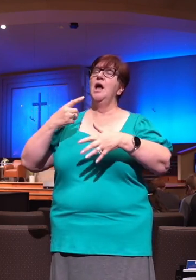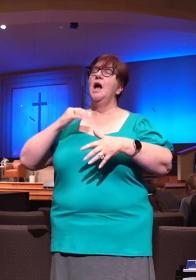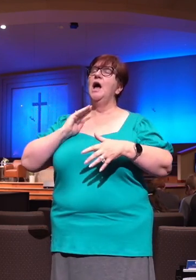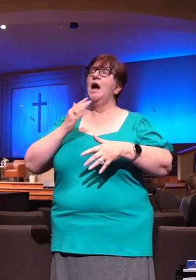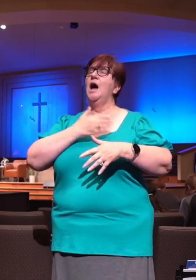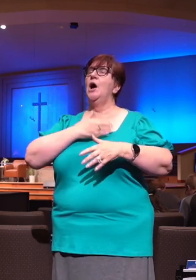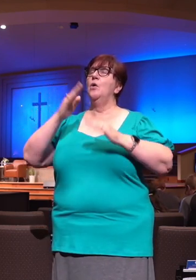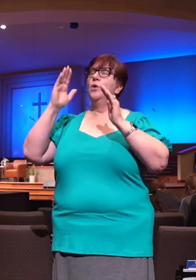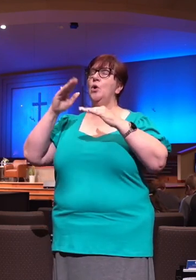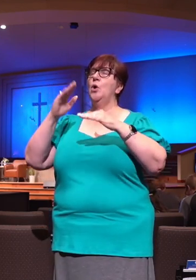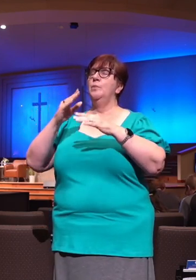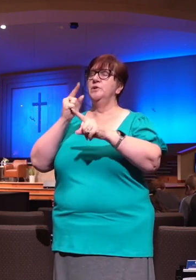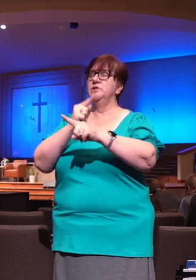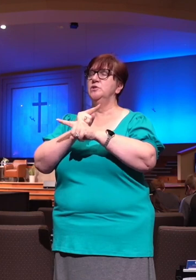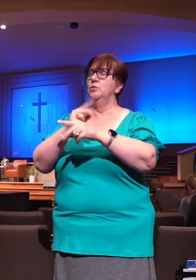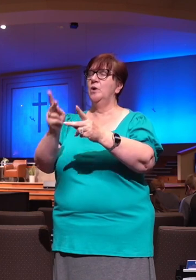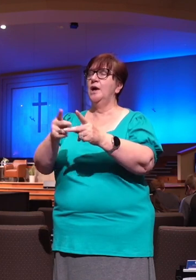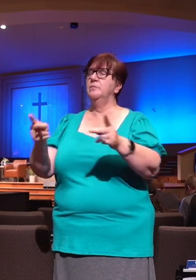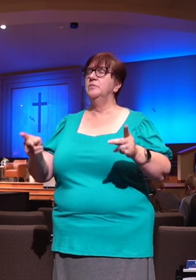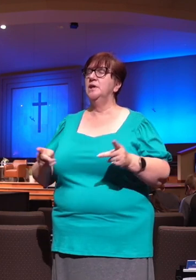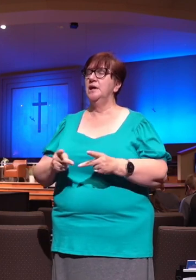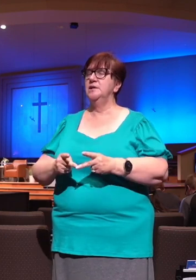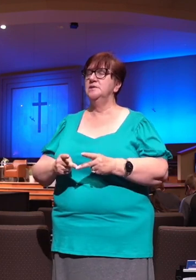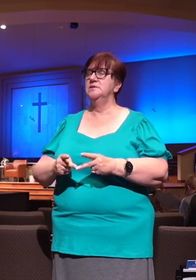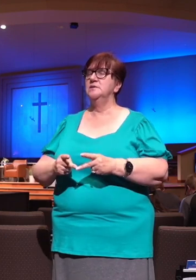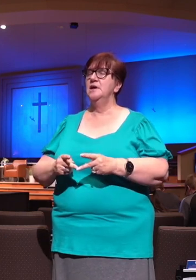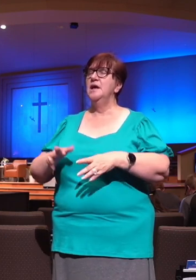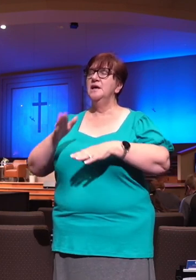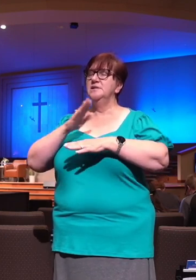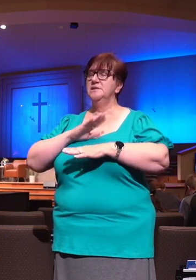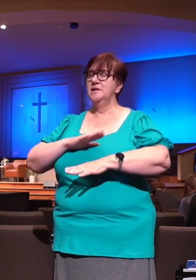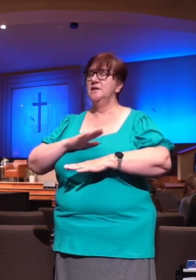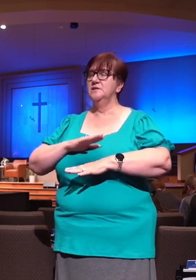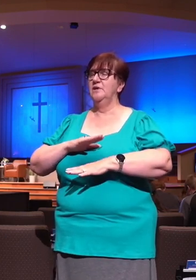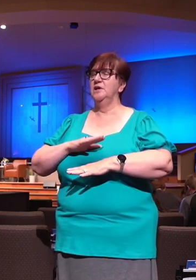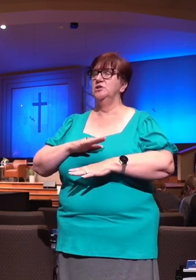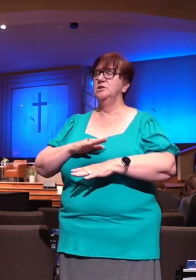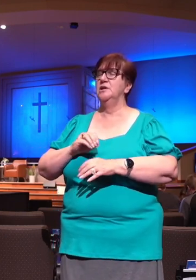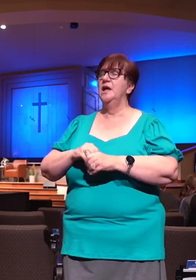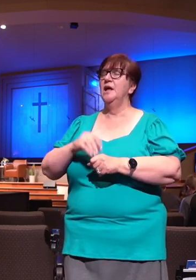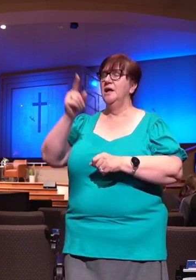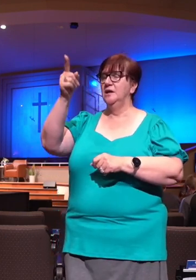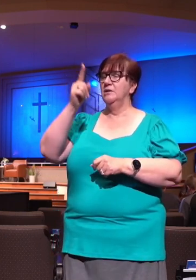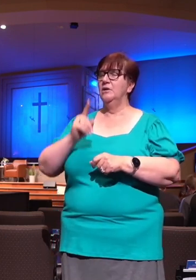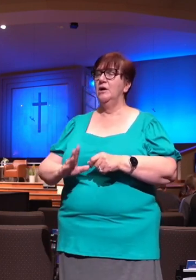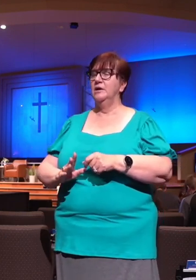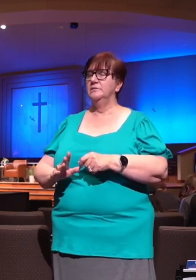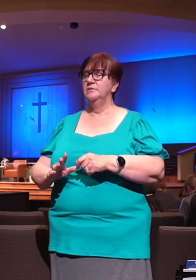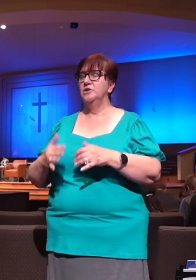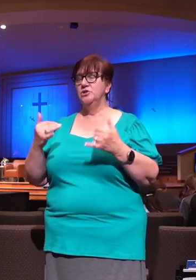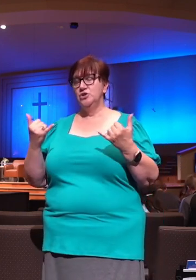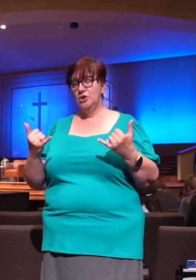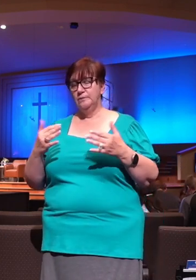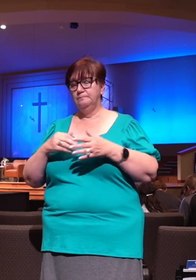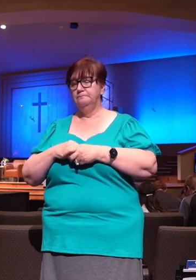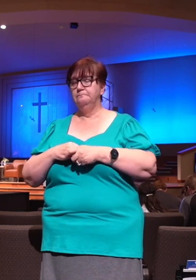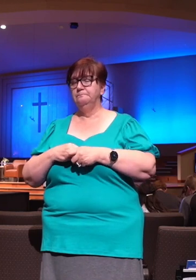in that hope there's satisfaction. So I just simply tonight have the question for you, are you satisfied?